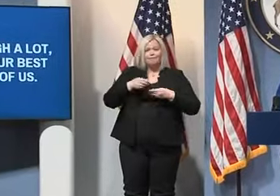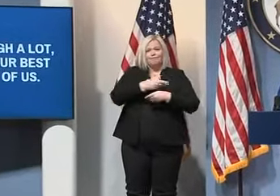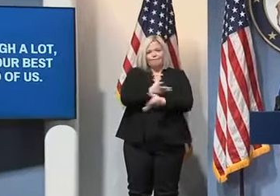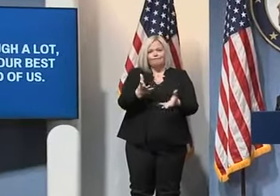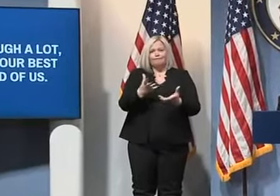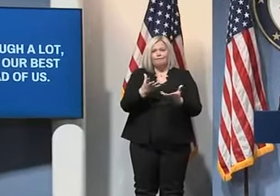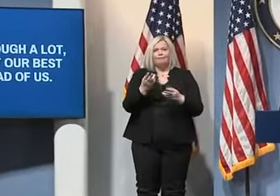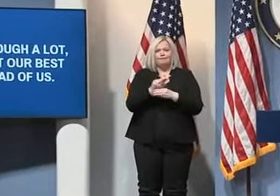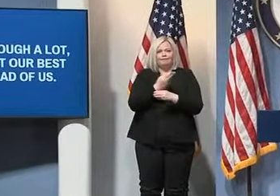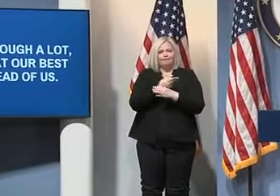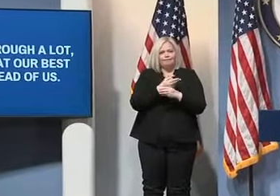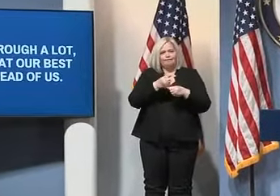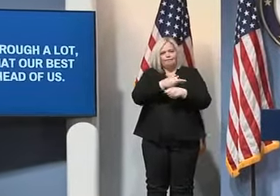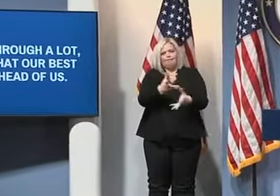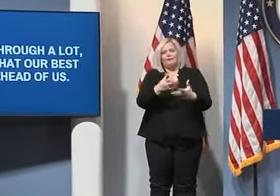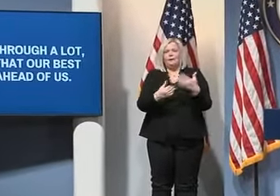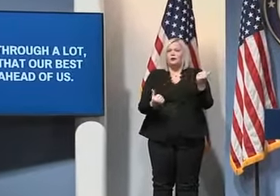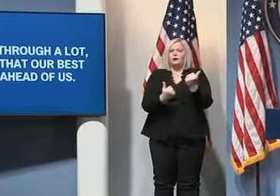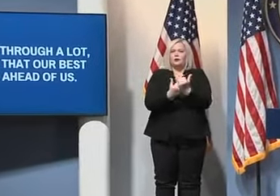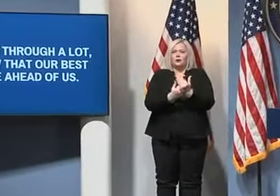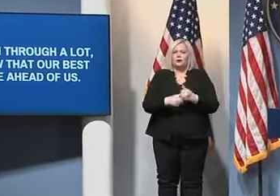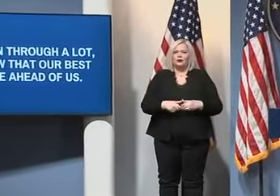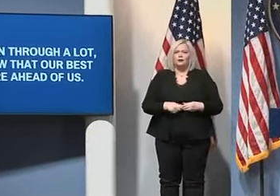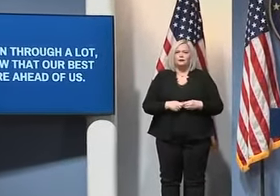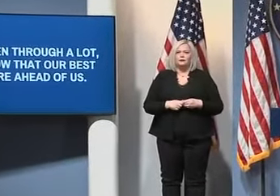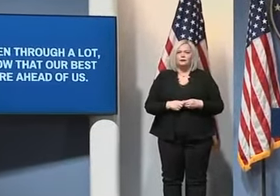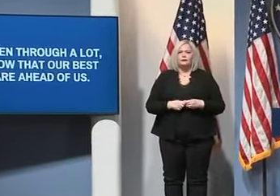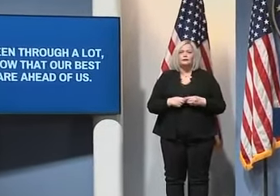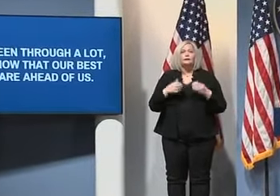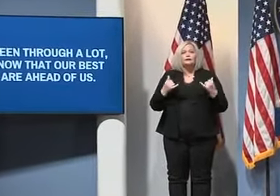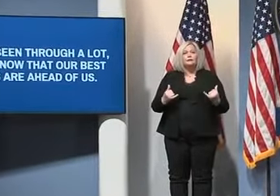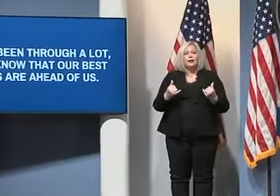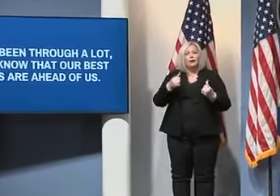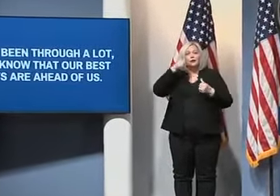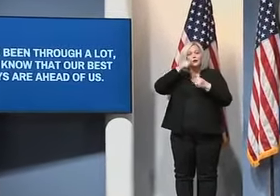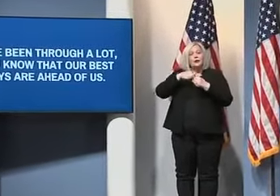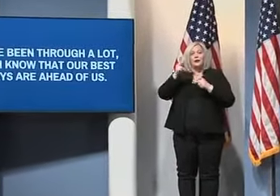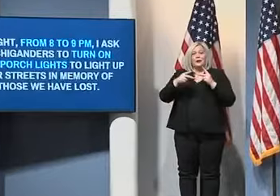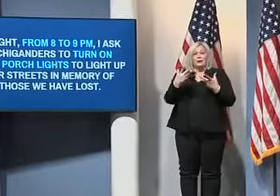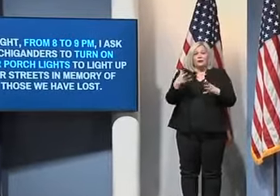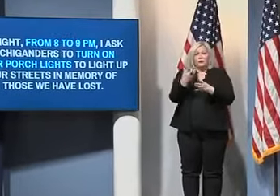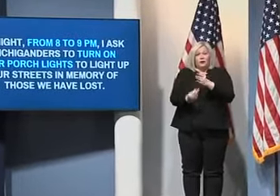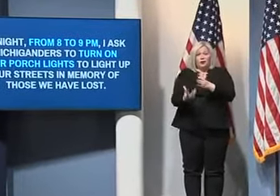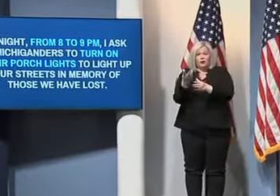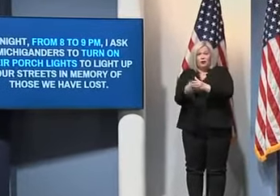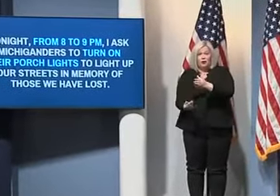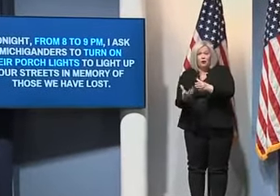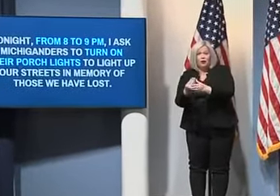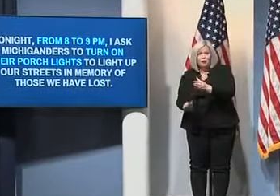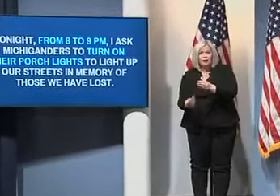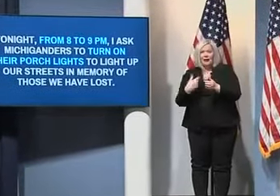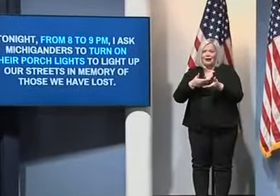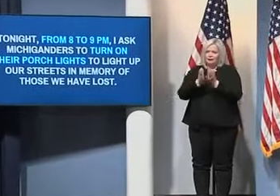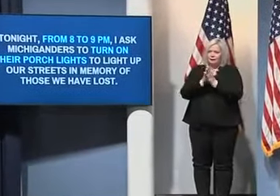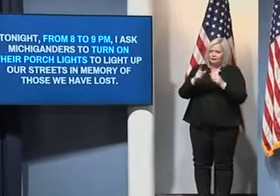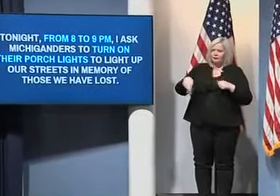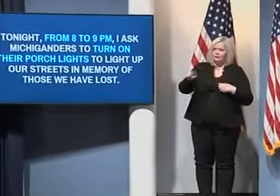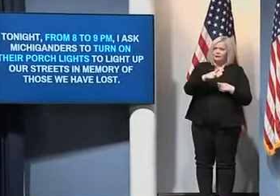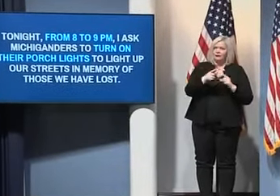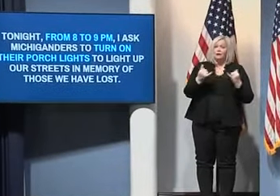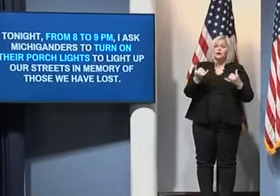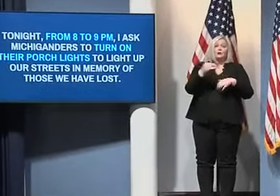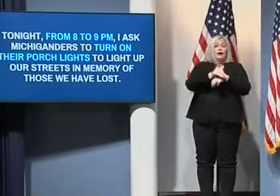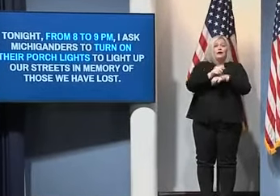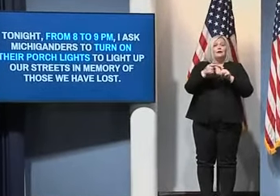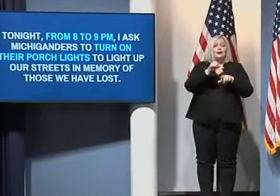Now to remember those we have lost, I have a request. Tonight from eight to nine, I ask Michiganders